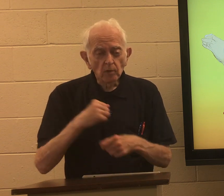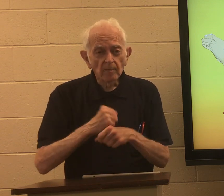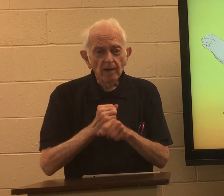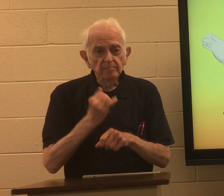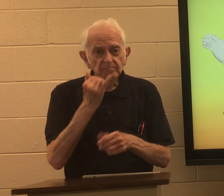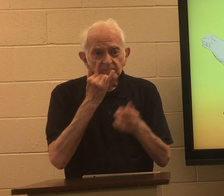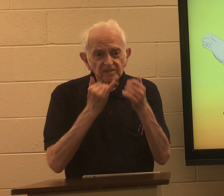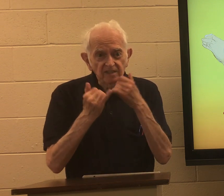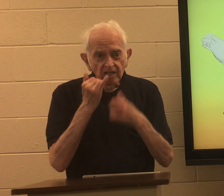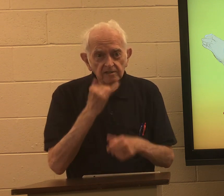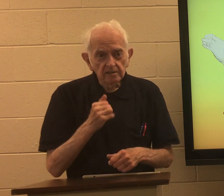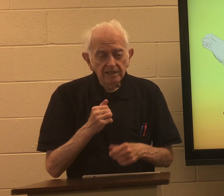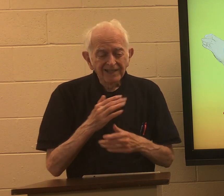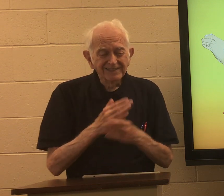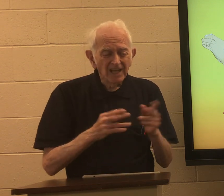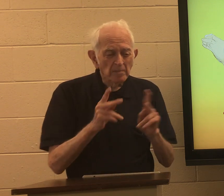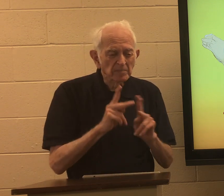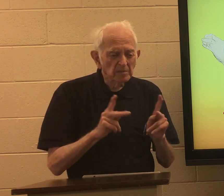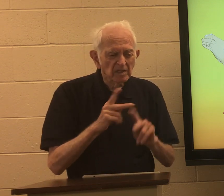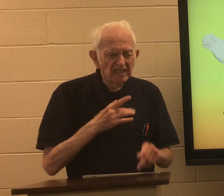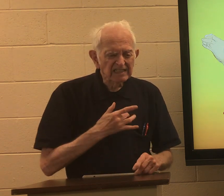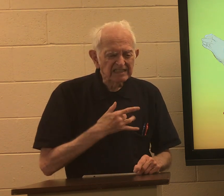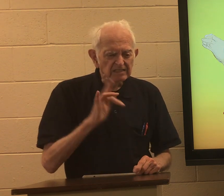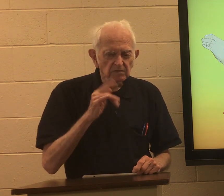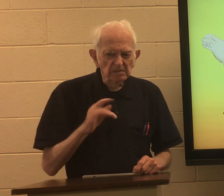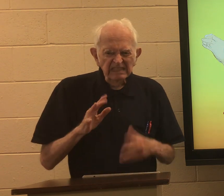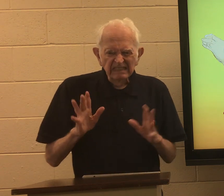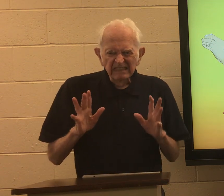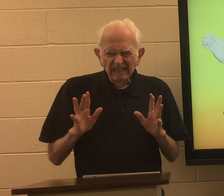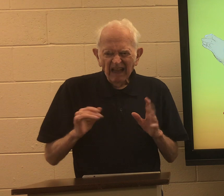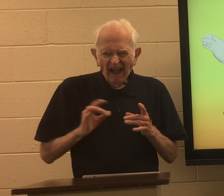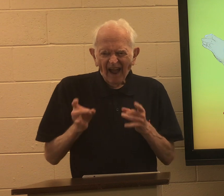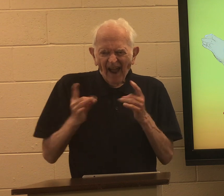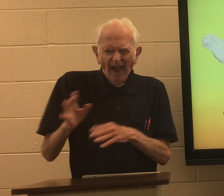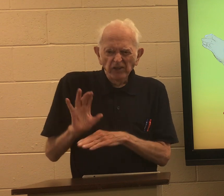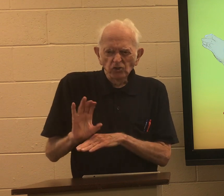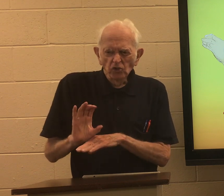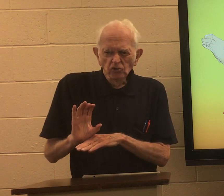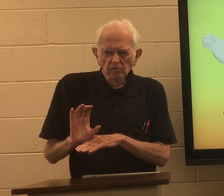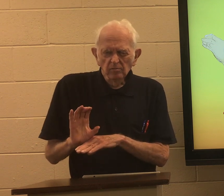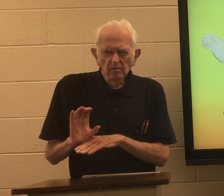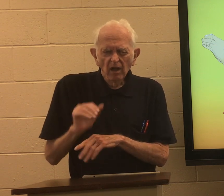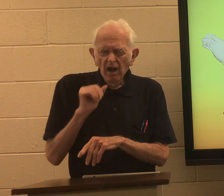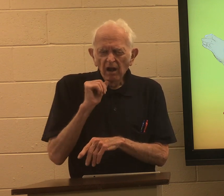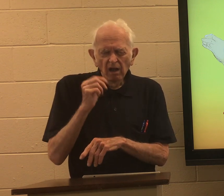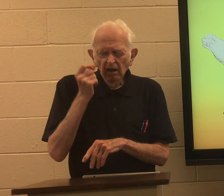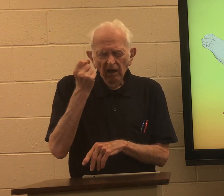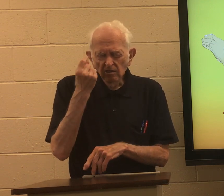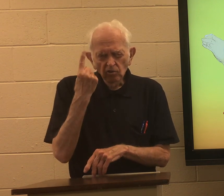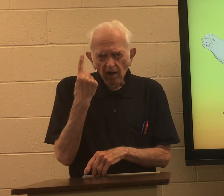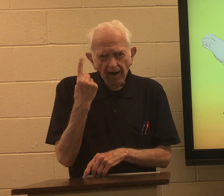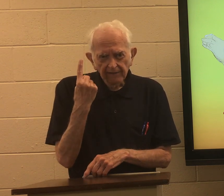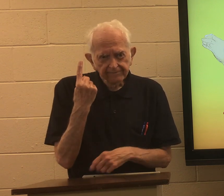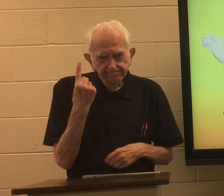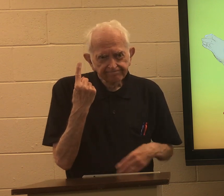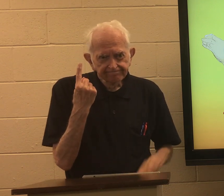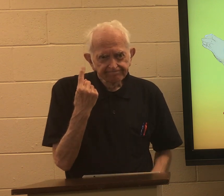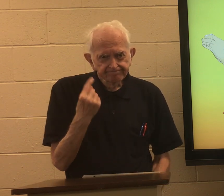do make mistakes some people are sensitive and say I hate that church and they don't